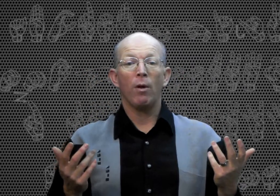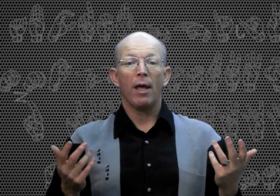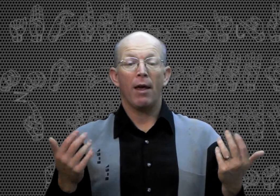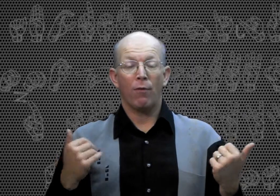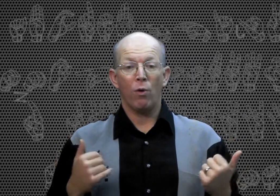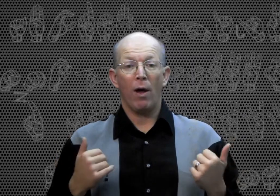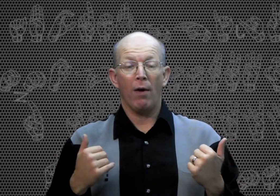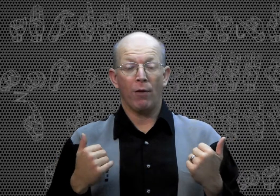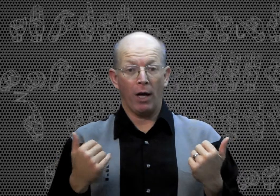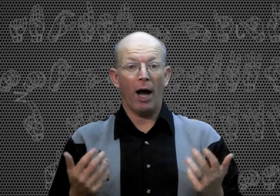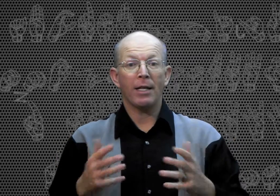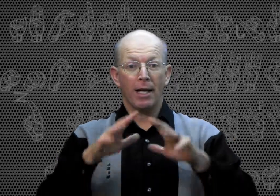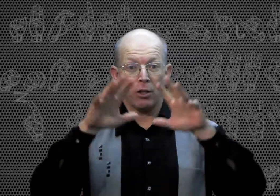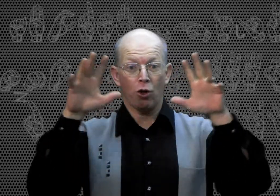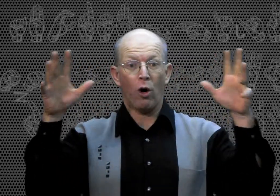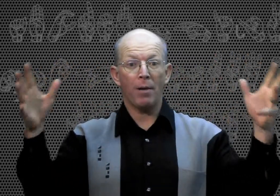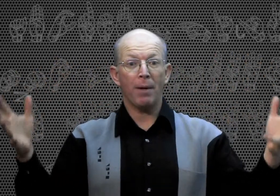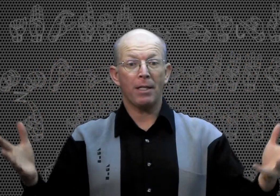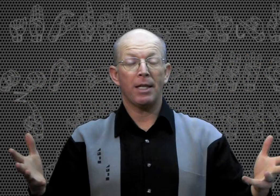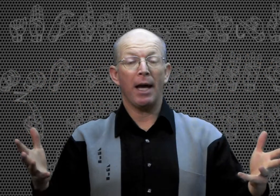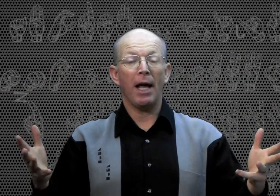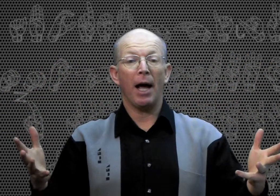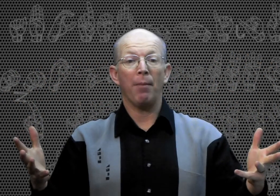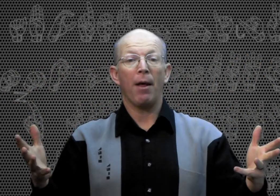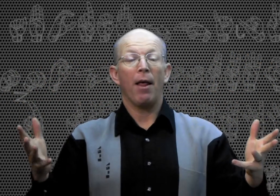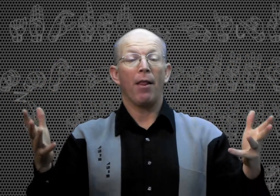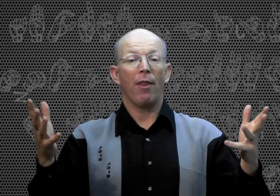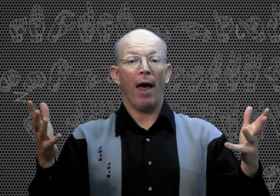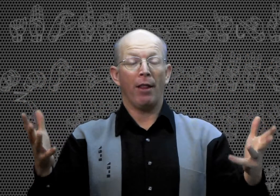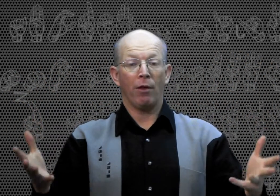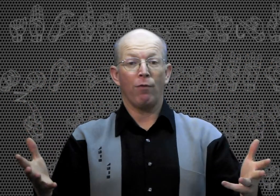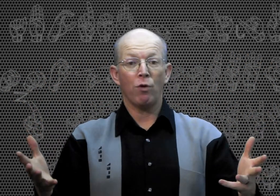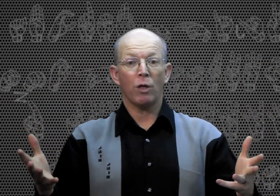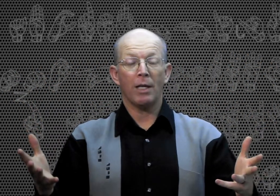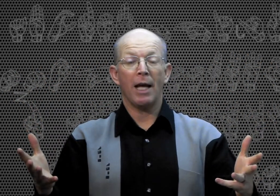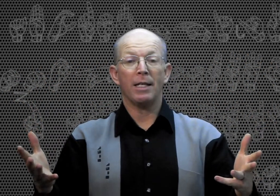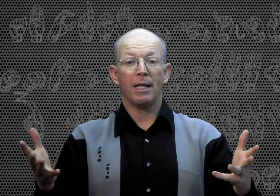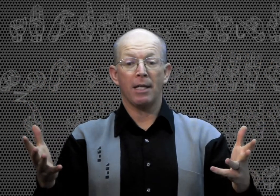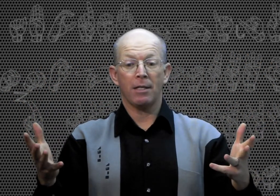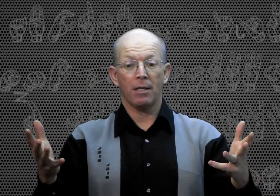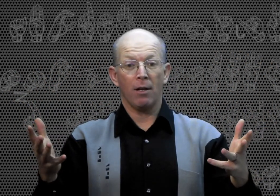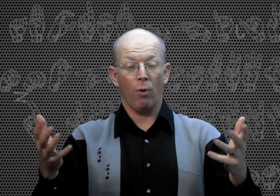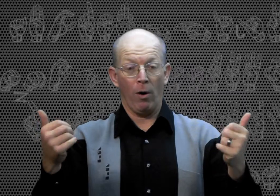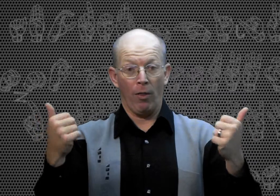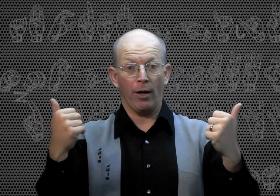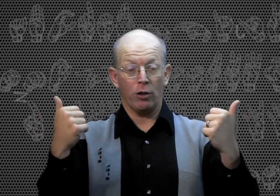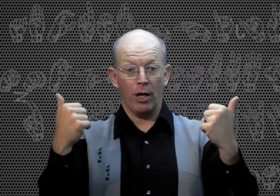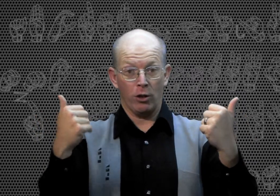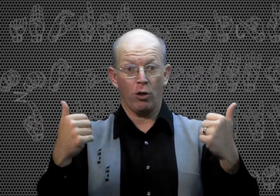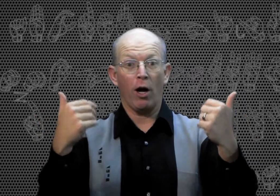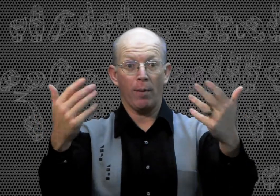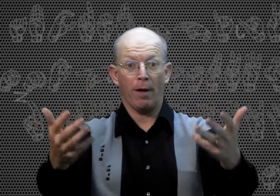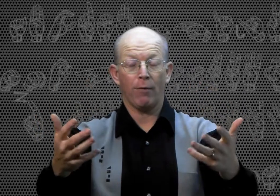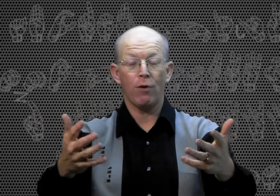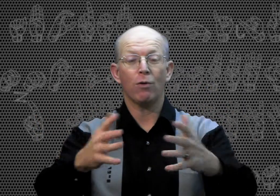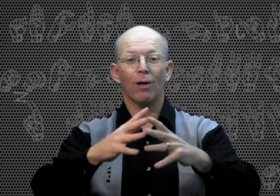if the context has already been set up that the future tense is, or that you're talking about the future,